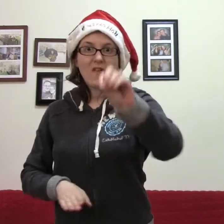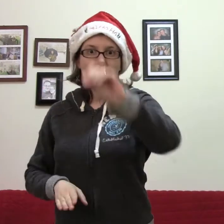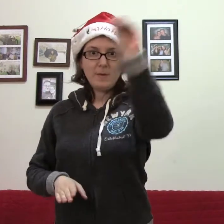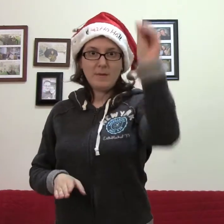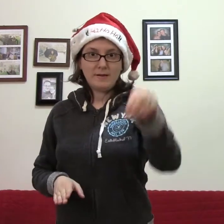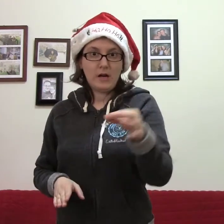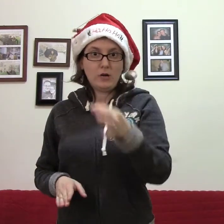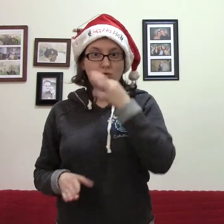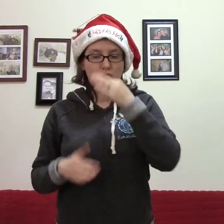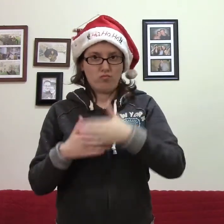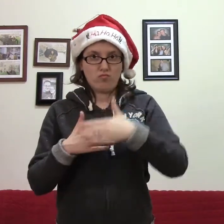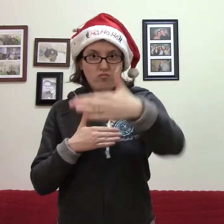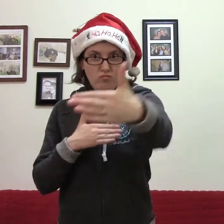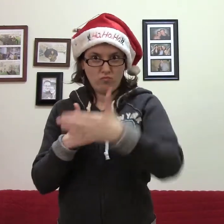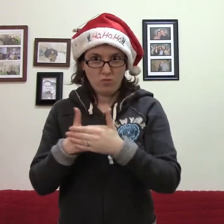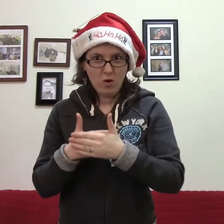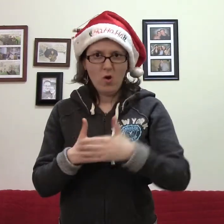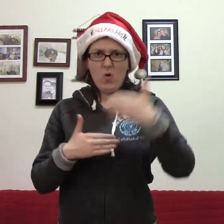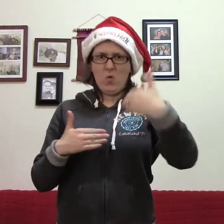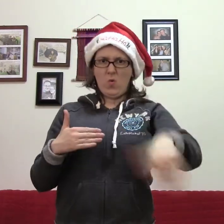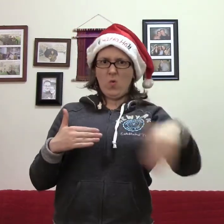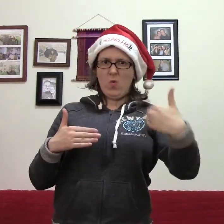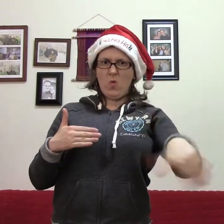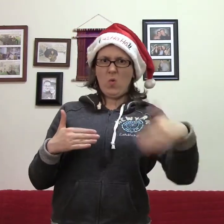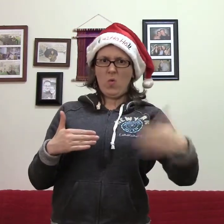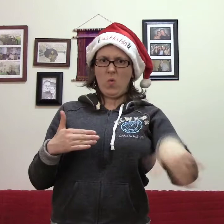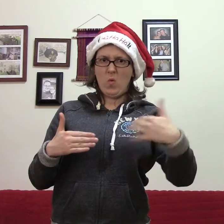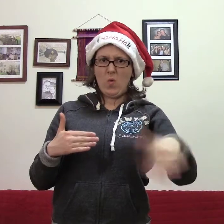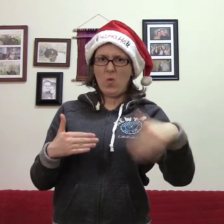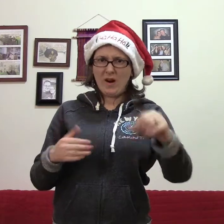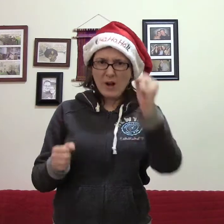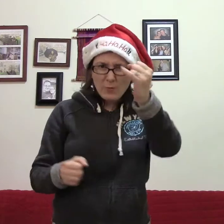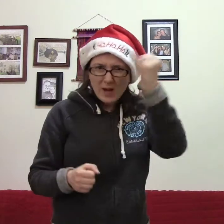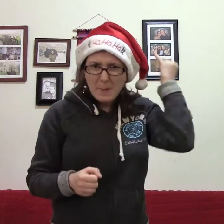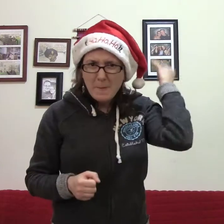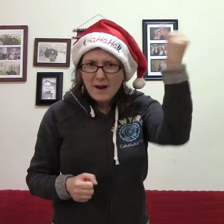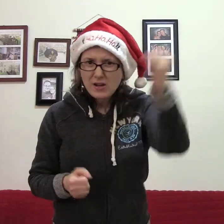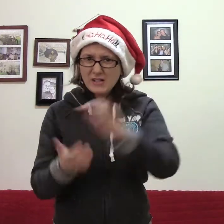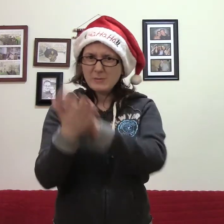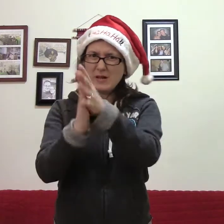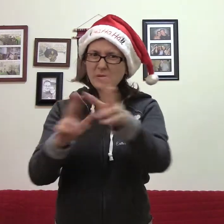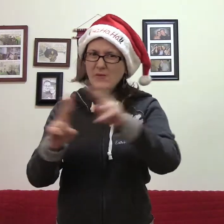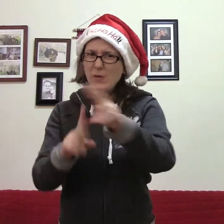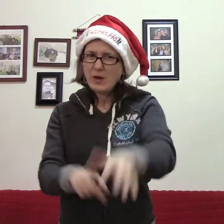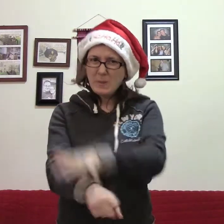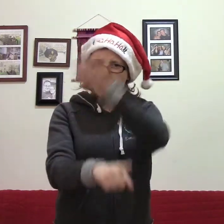to to the next one.